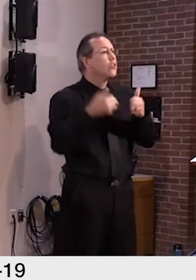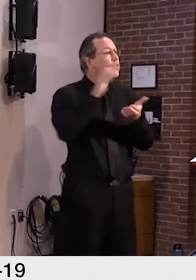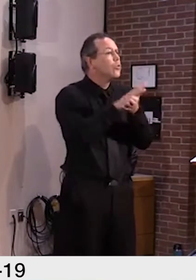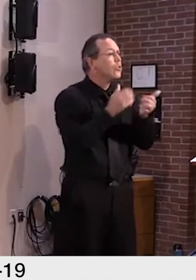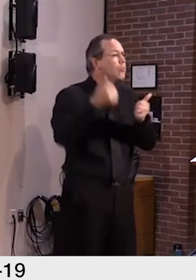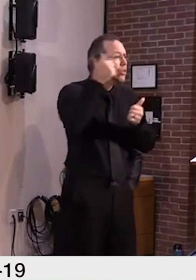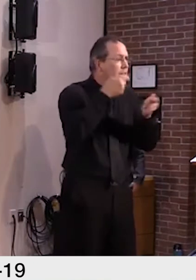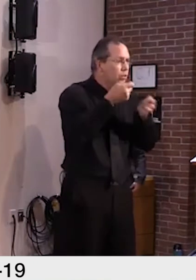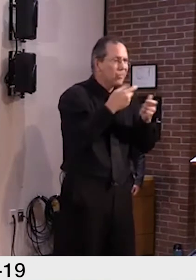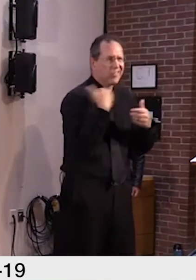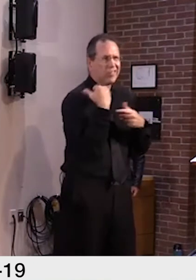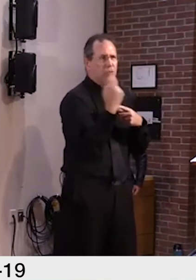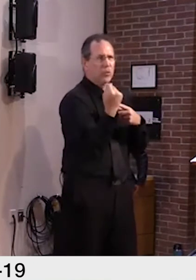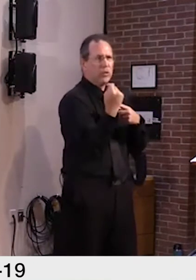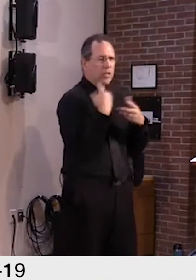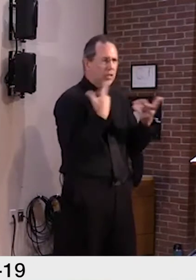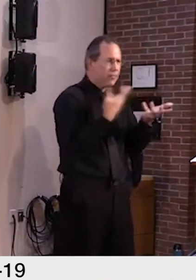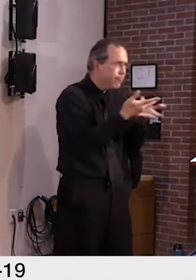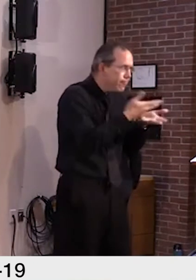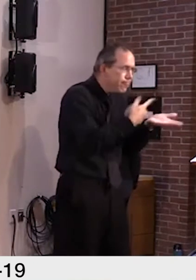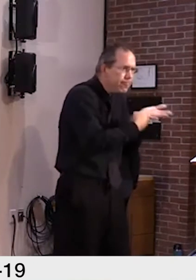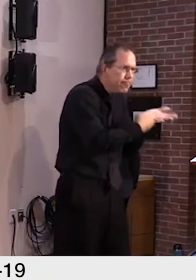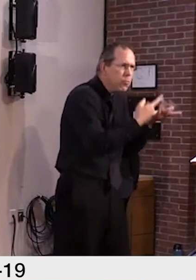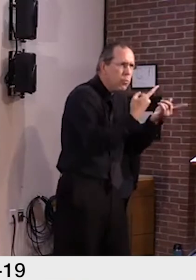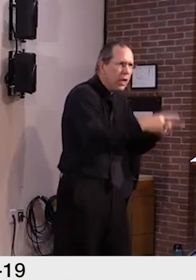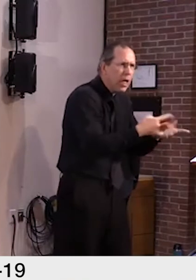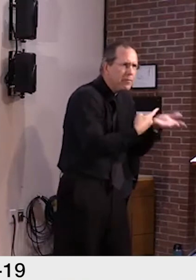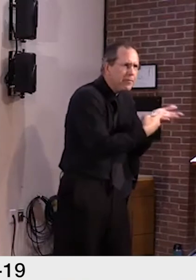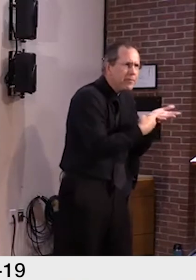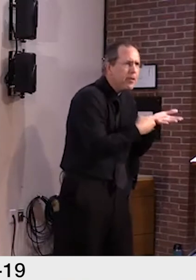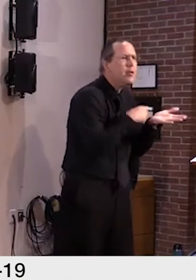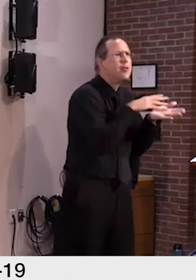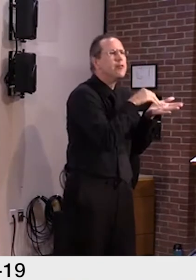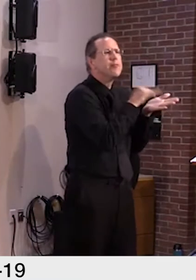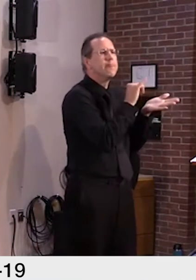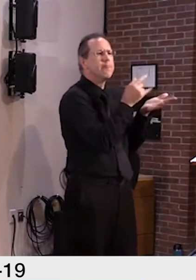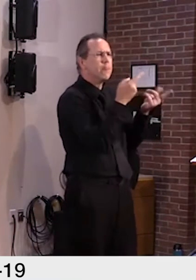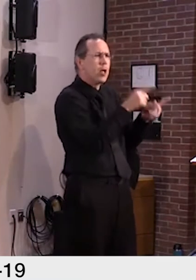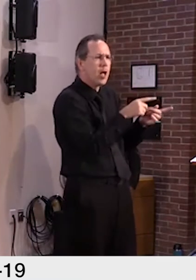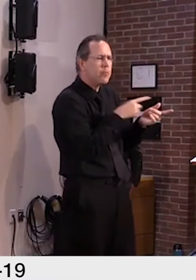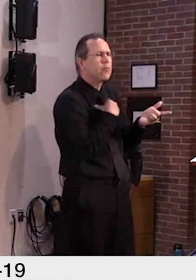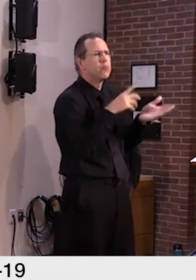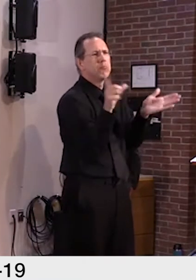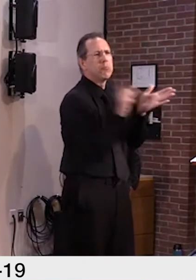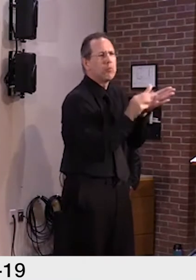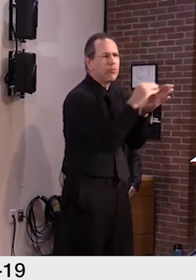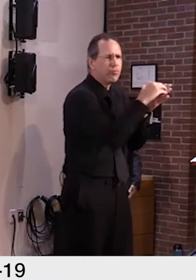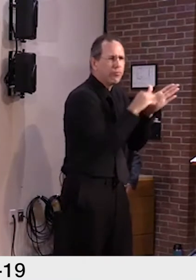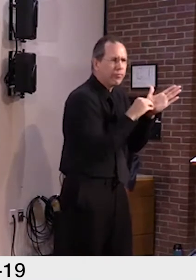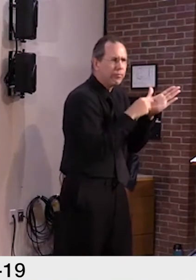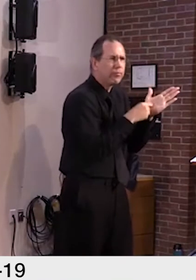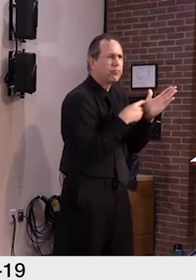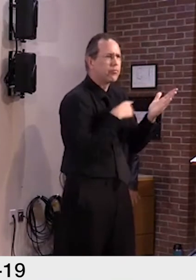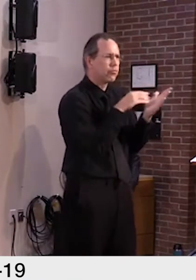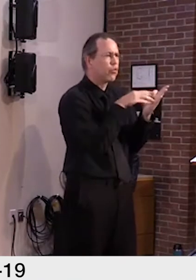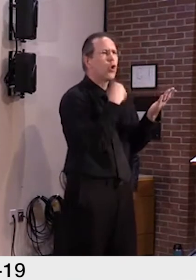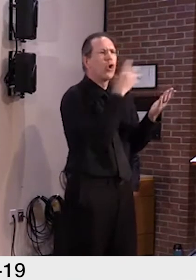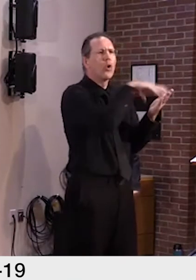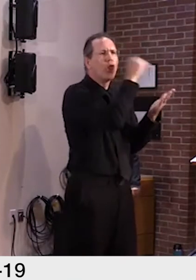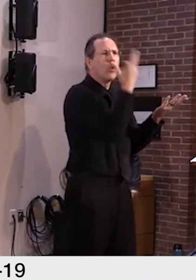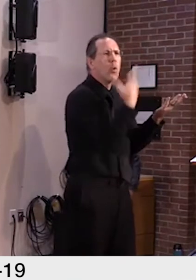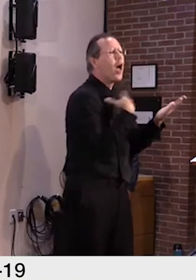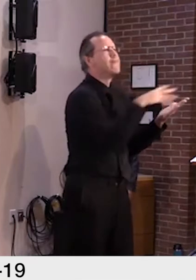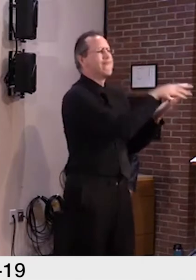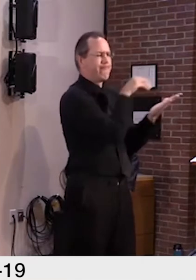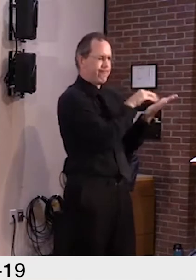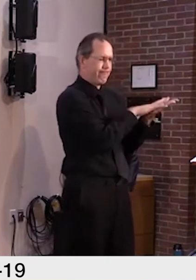and to share our lessons learned with all school districts in the state. Two areas that have emerged from these meetings. One has to